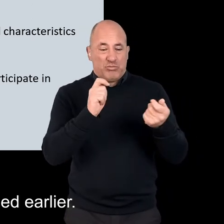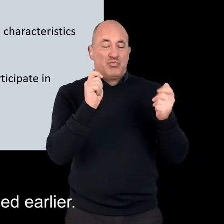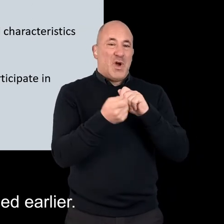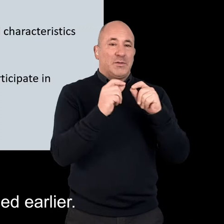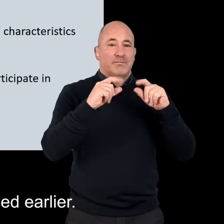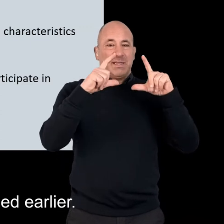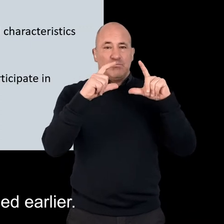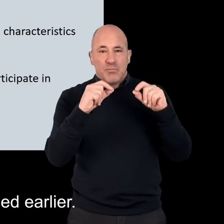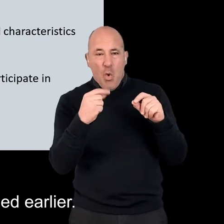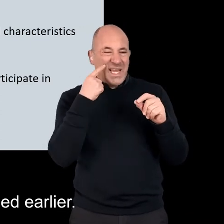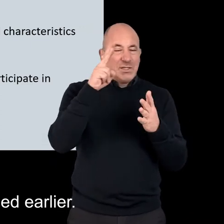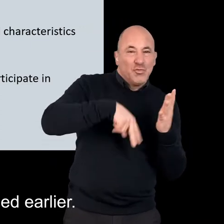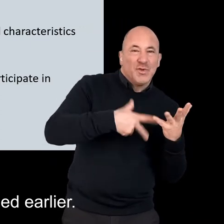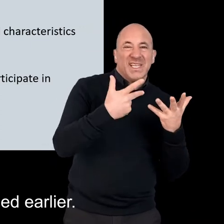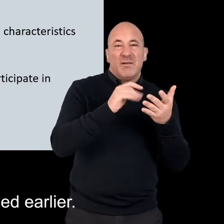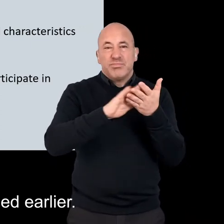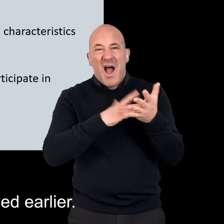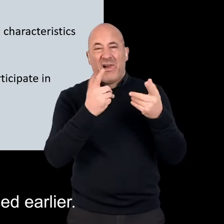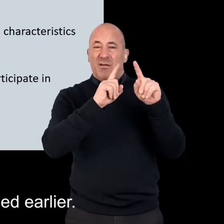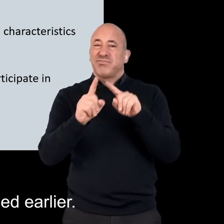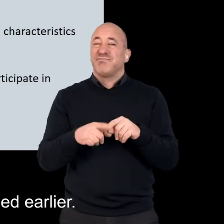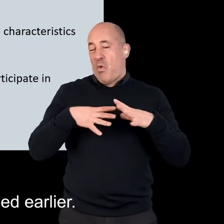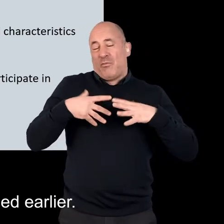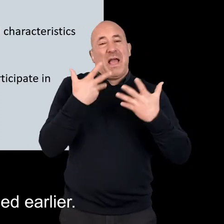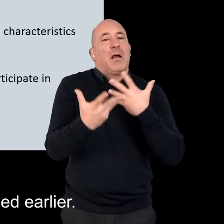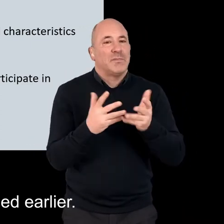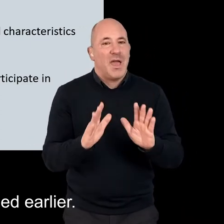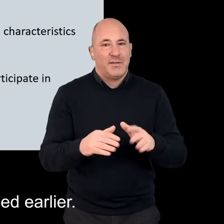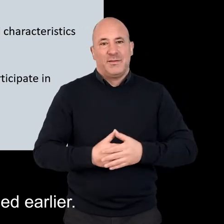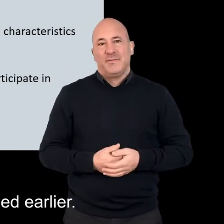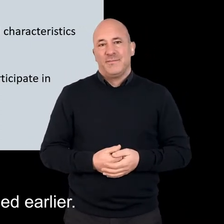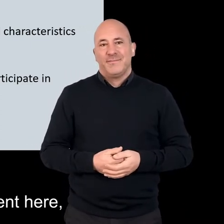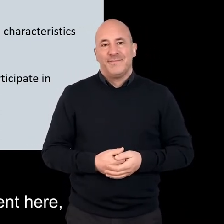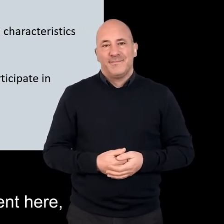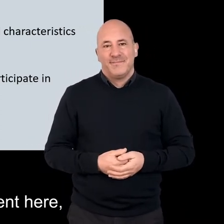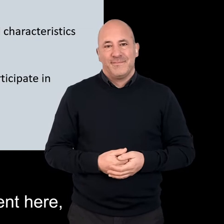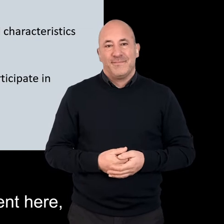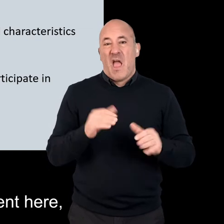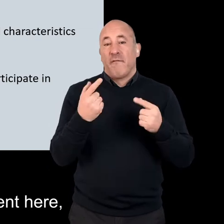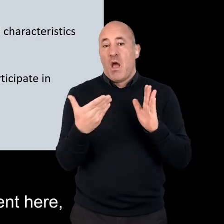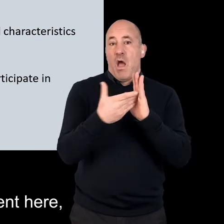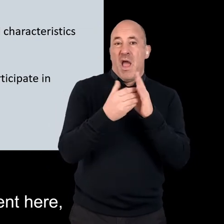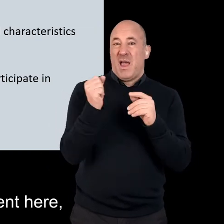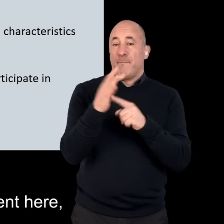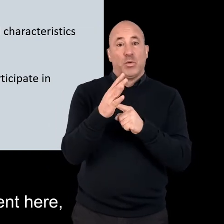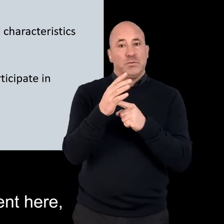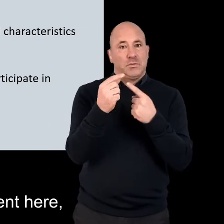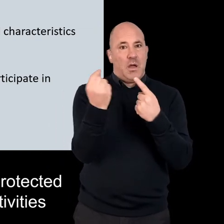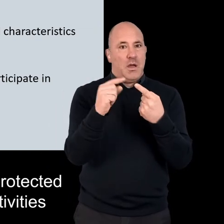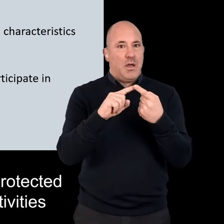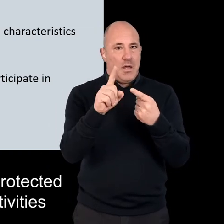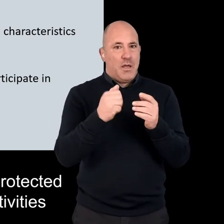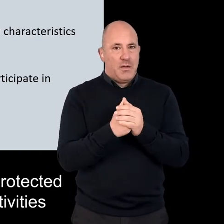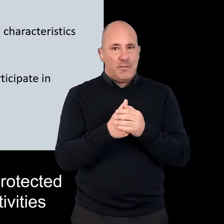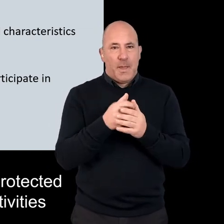users or alternative formats, as I've mentioned earlier. And there's another important element here,